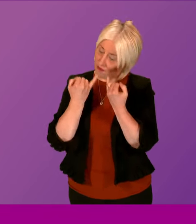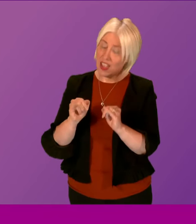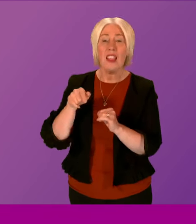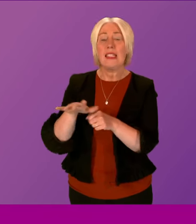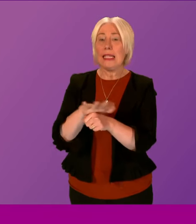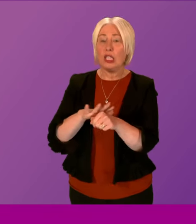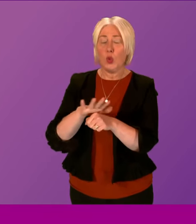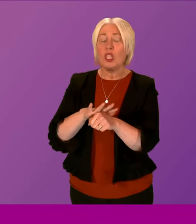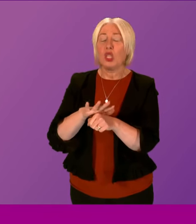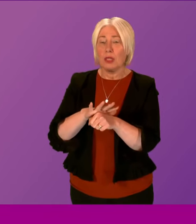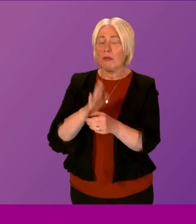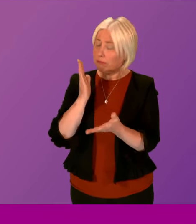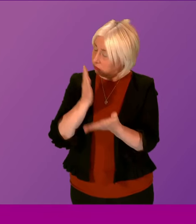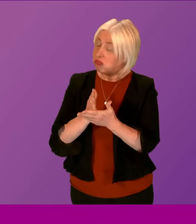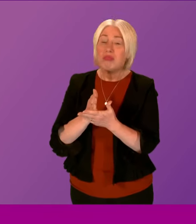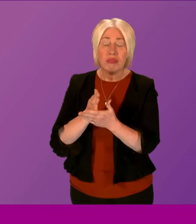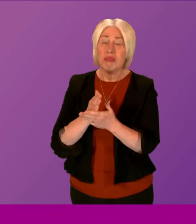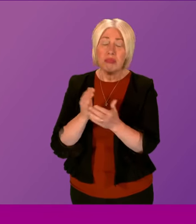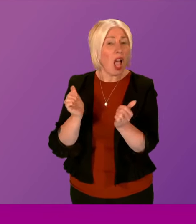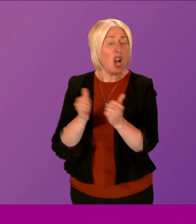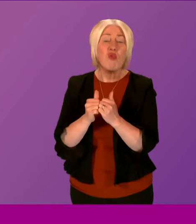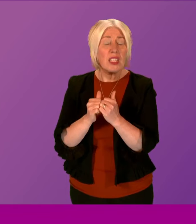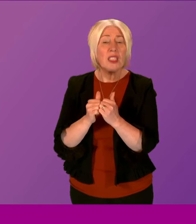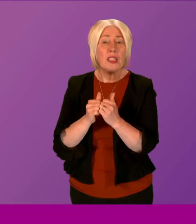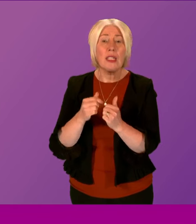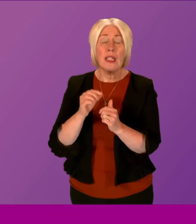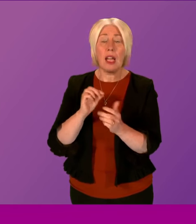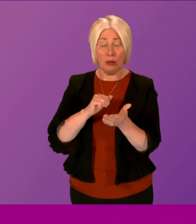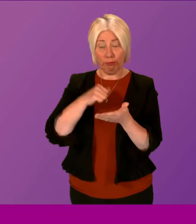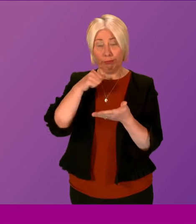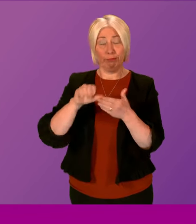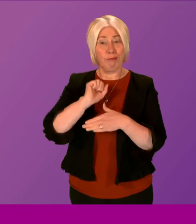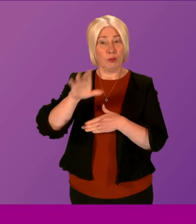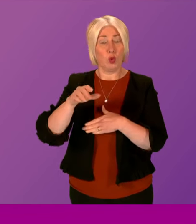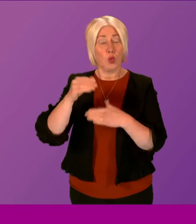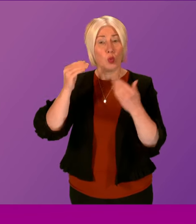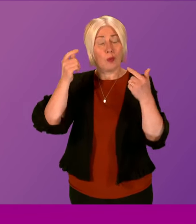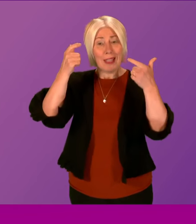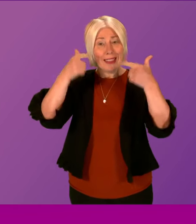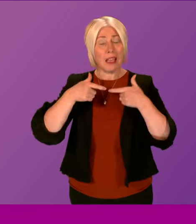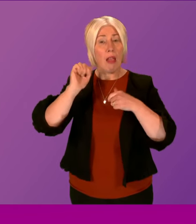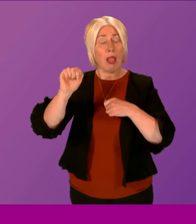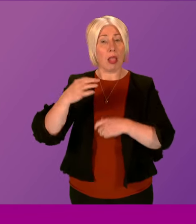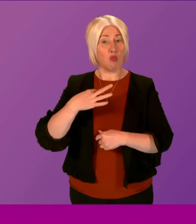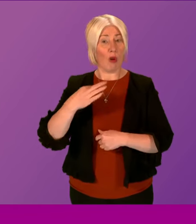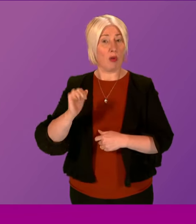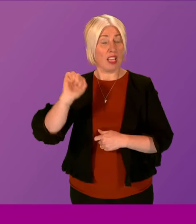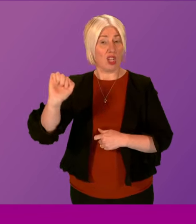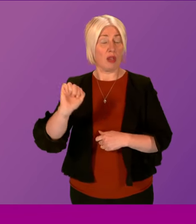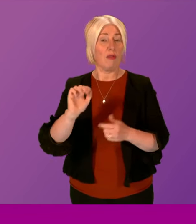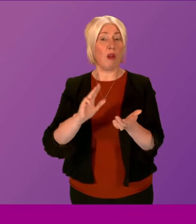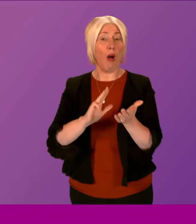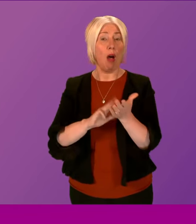of that there is no doubt. I wrote and have written to the legal representative of Margaret Caldwell,